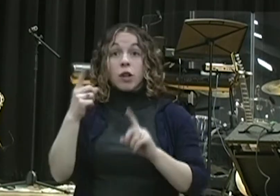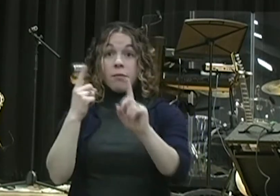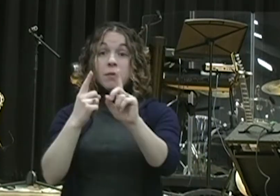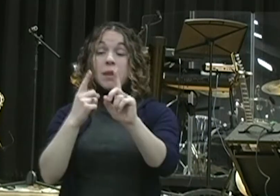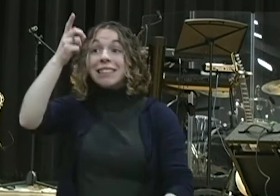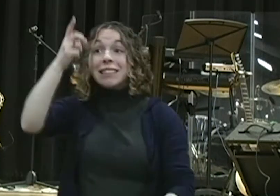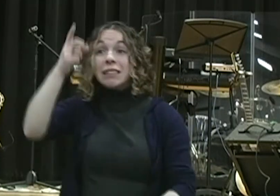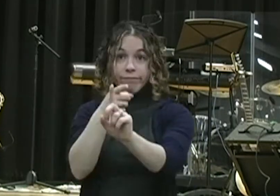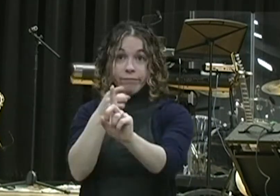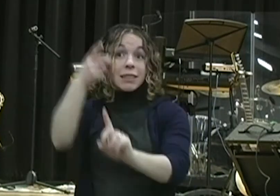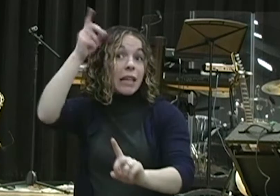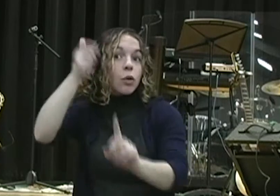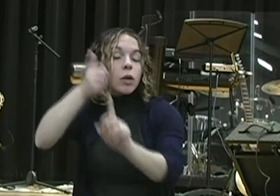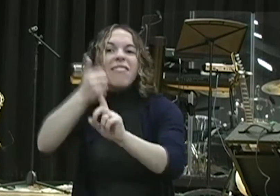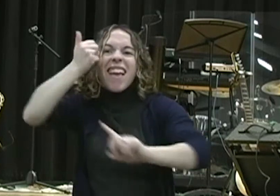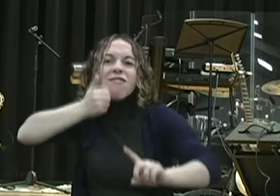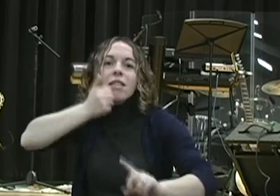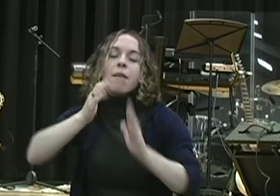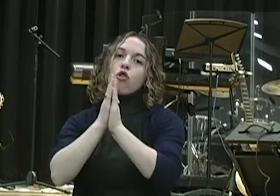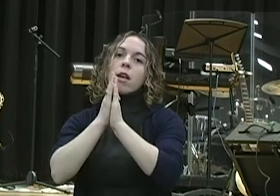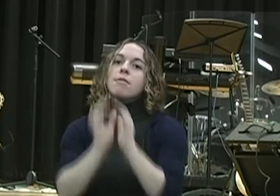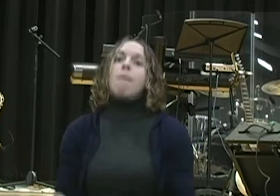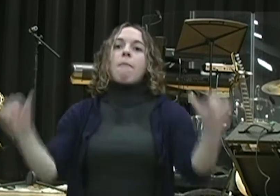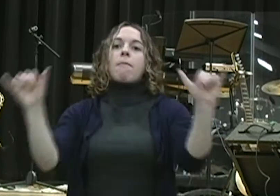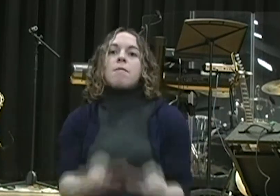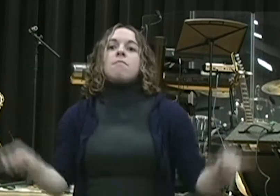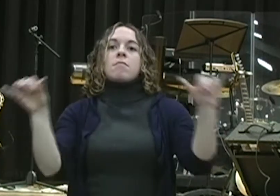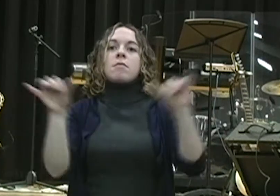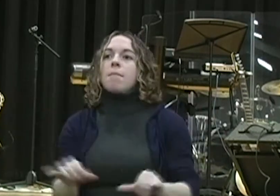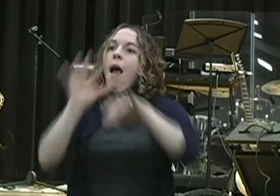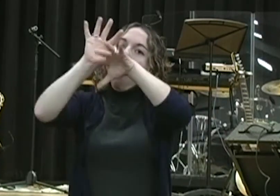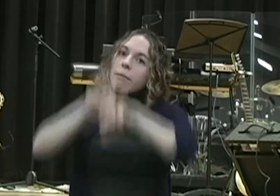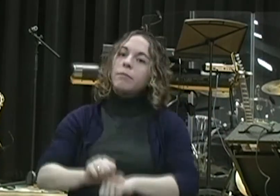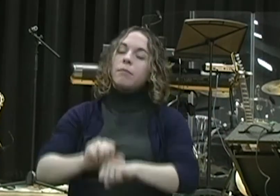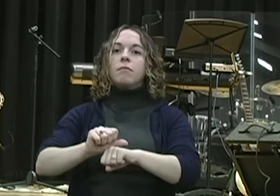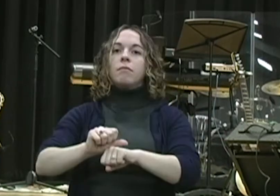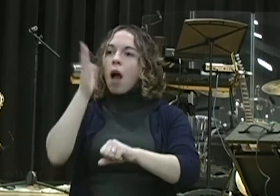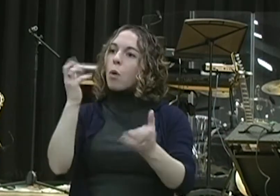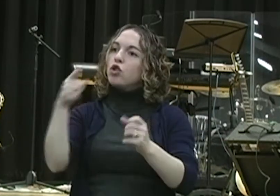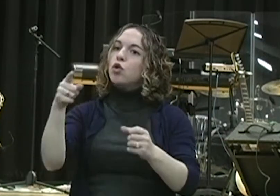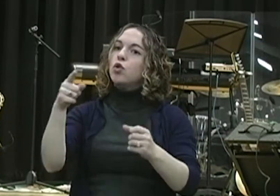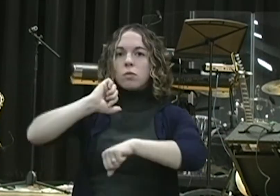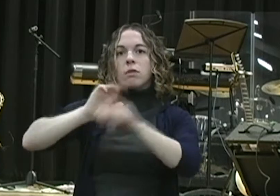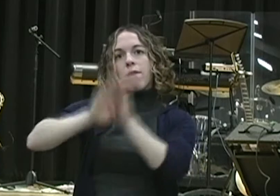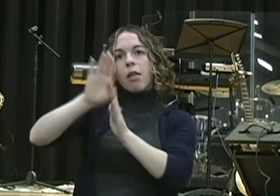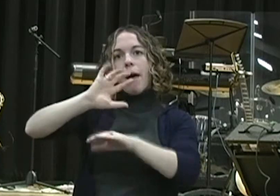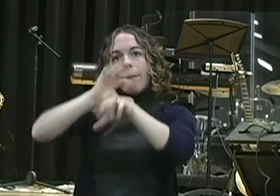Daily prayer. And God wants us to make prayer a habit and have patterns. The second thing, he did not let anybody or anything